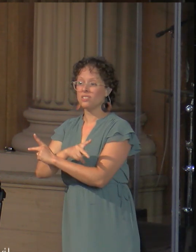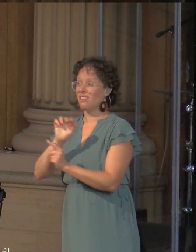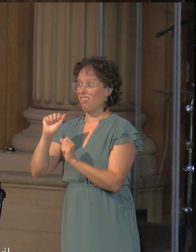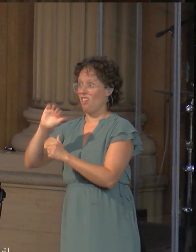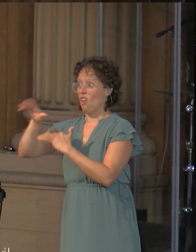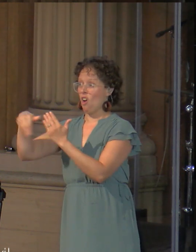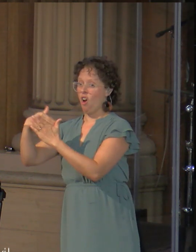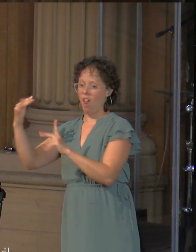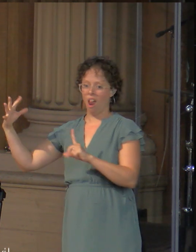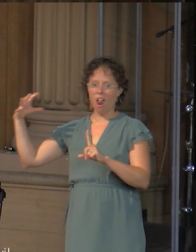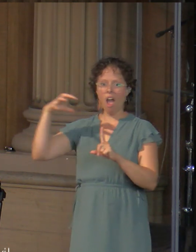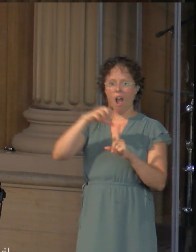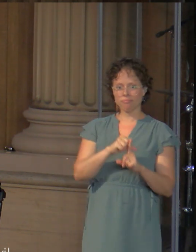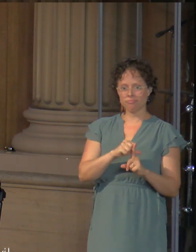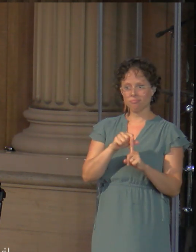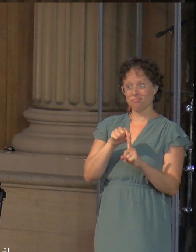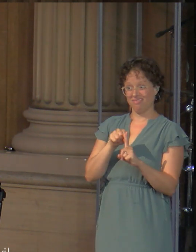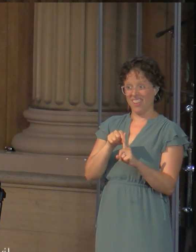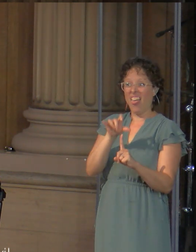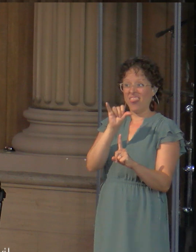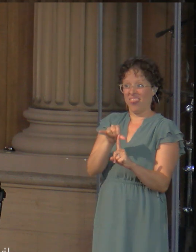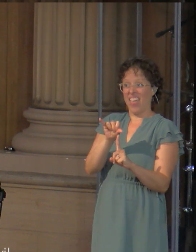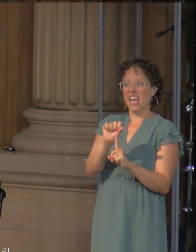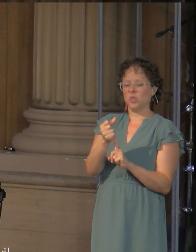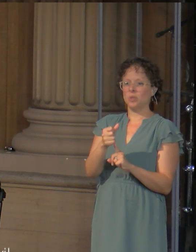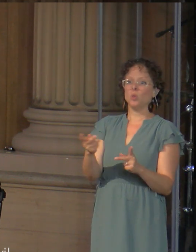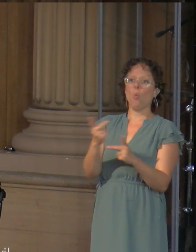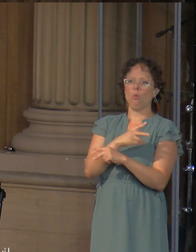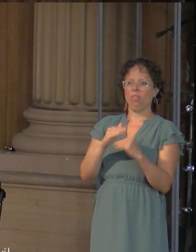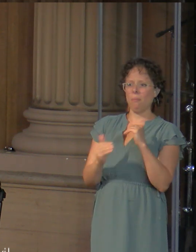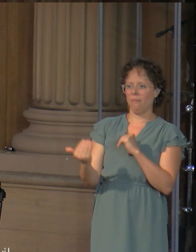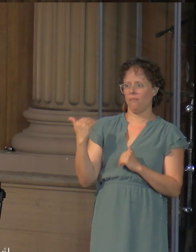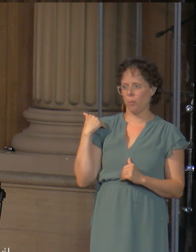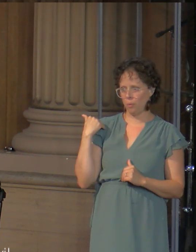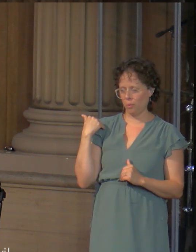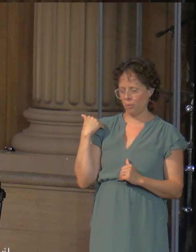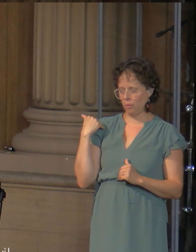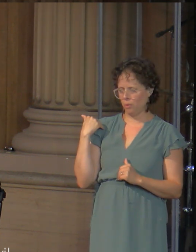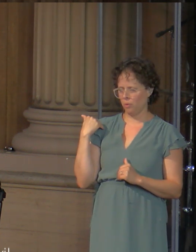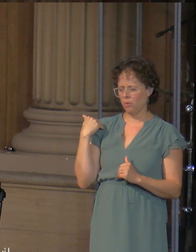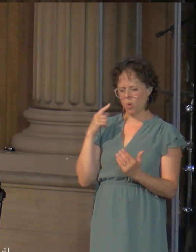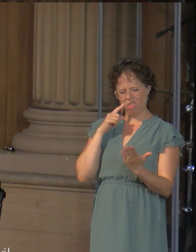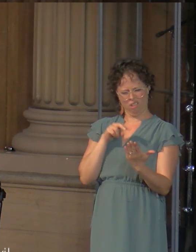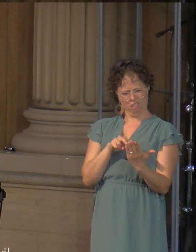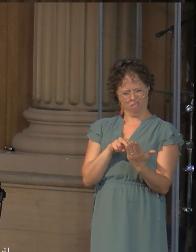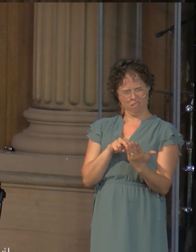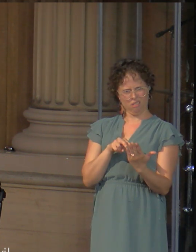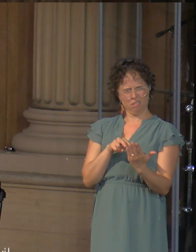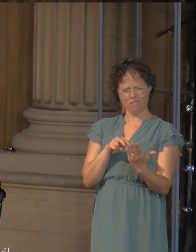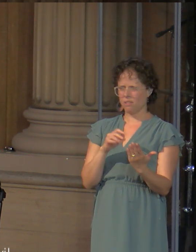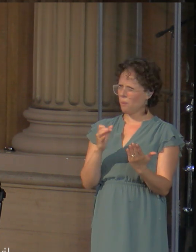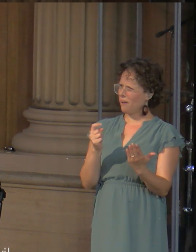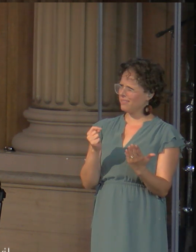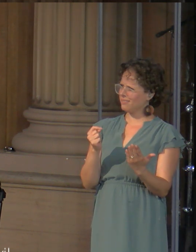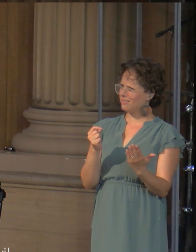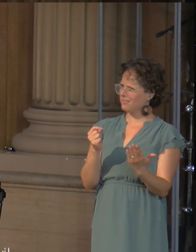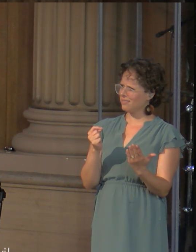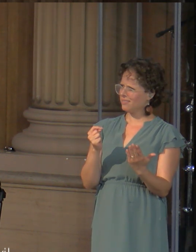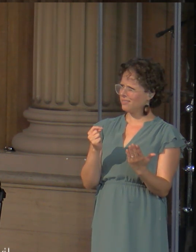And the last state of that person is worse than the first. And you think, okay, what is he talking about here? Like, what's he getting